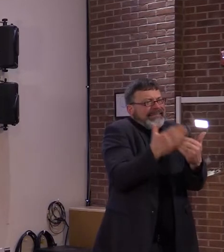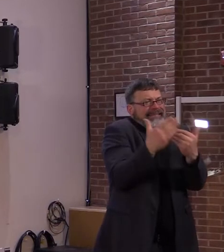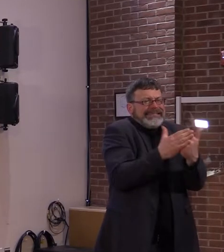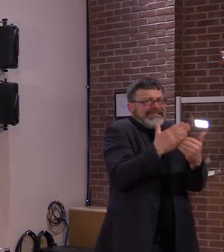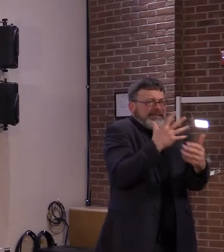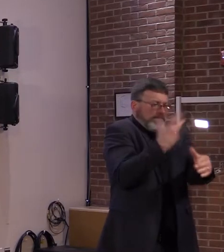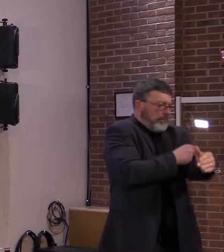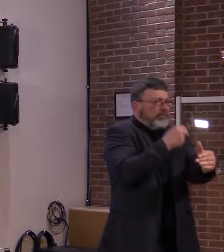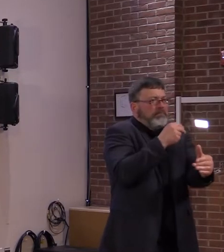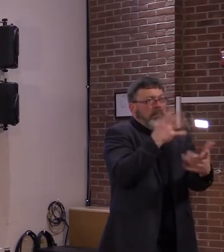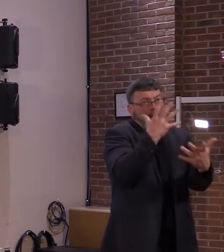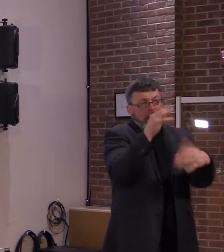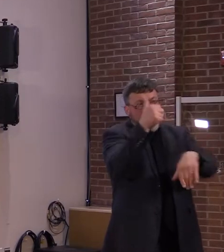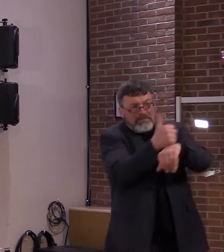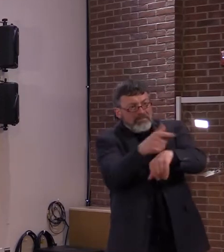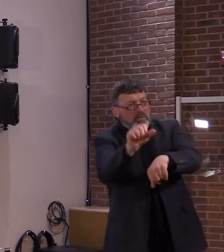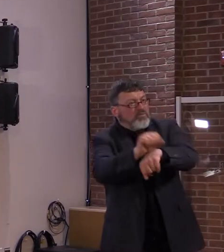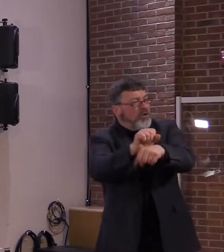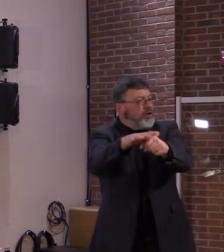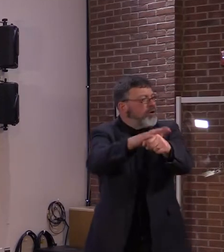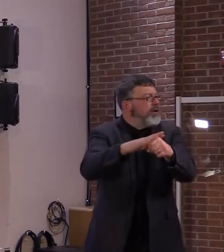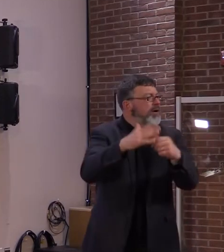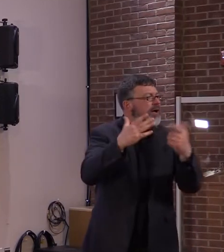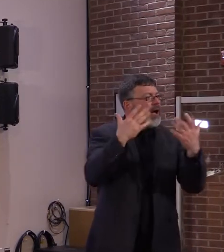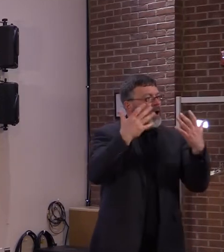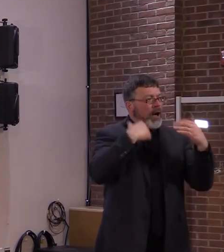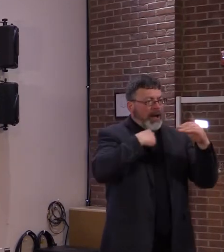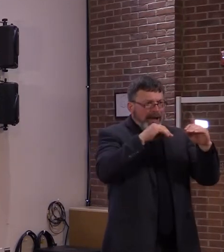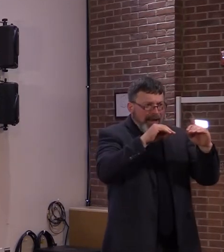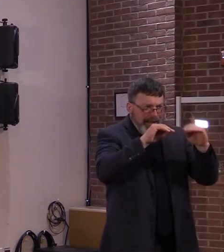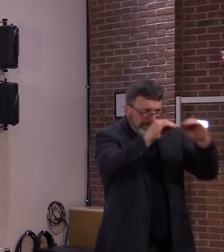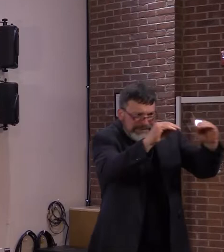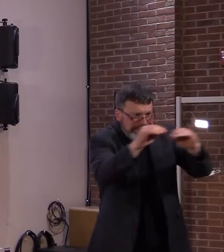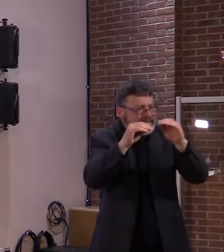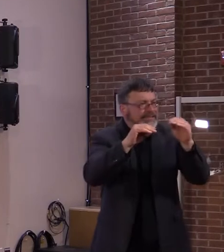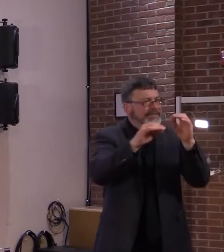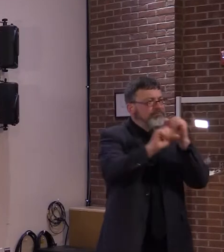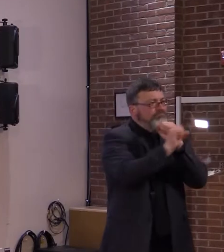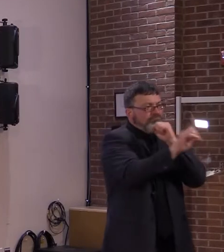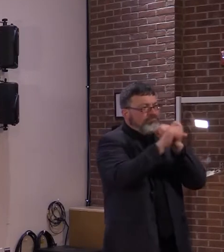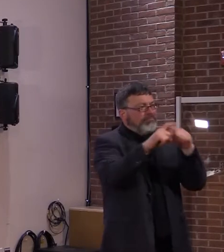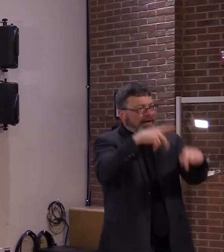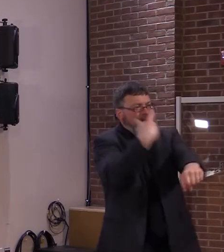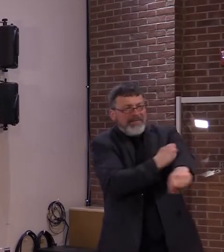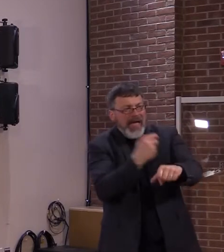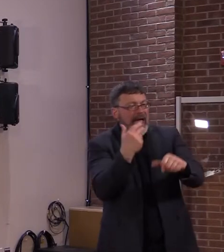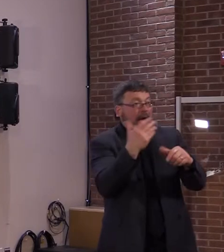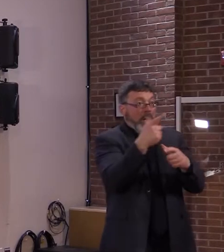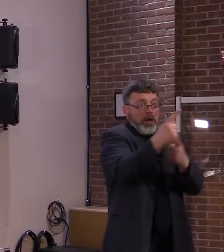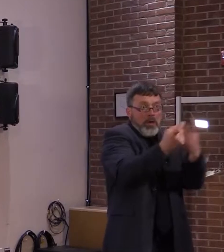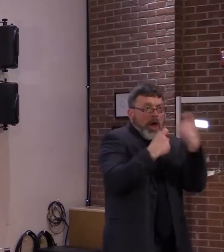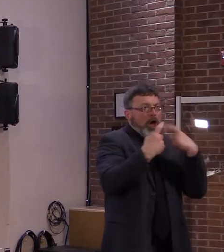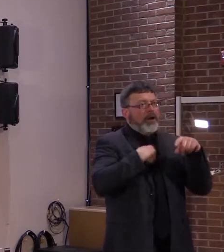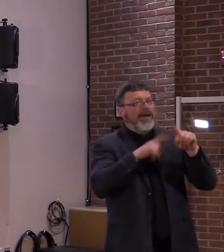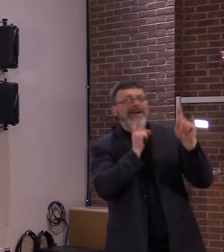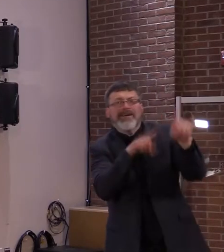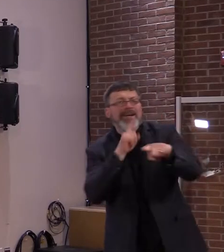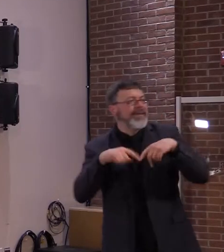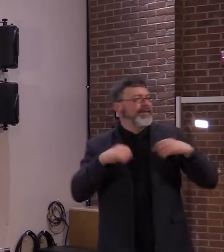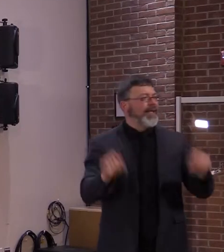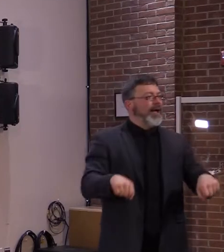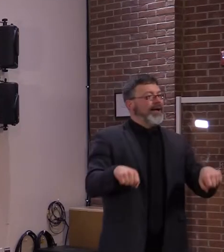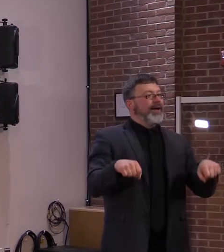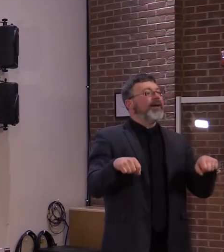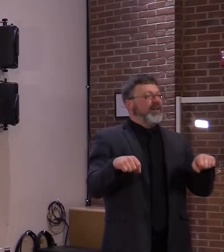a lot of the awareness setting and education and answering concerns as well as participating in that